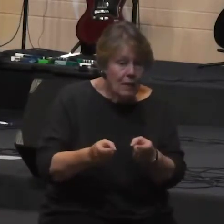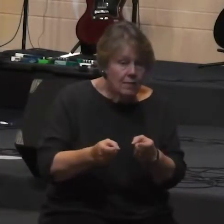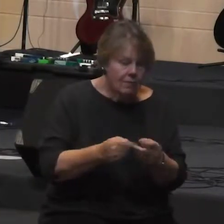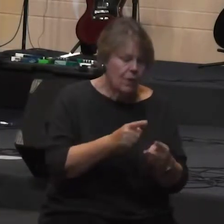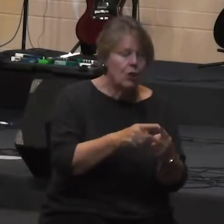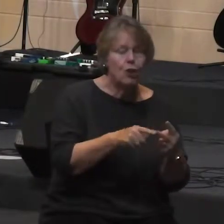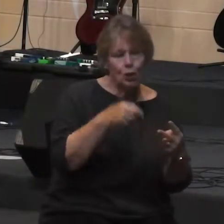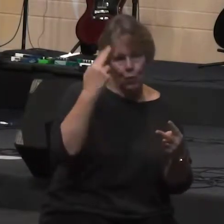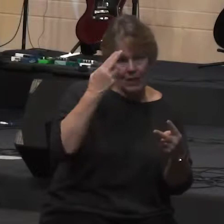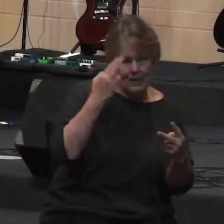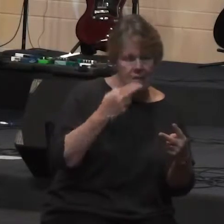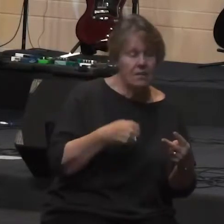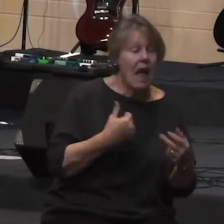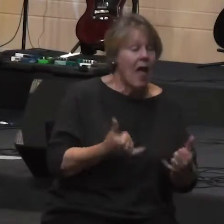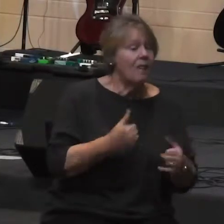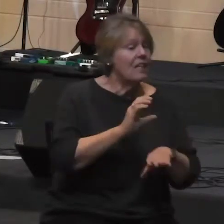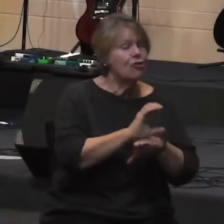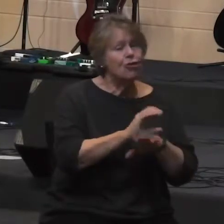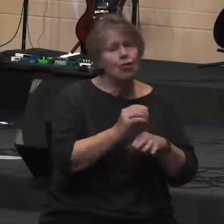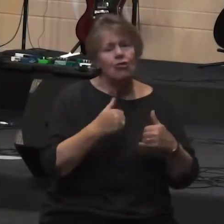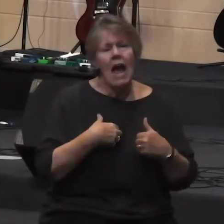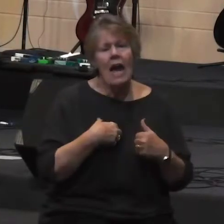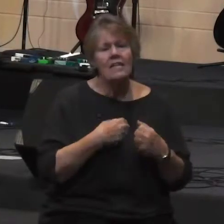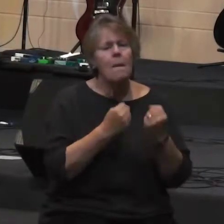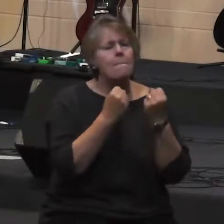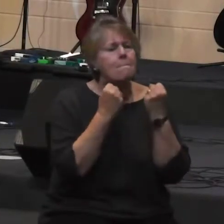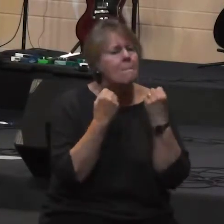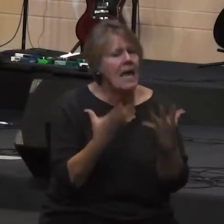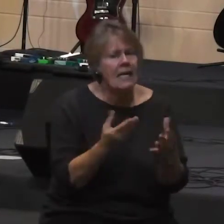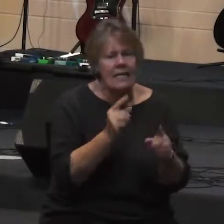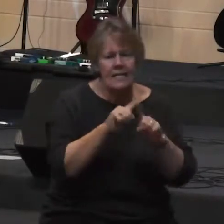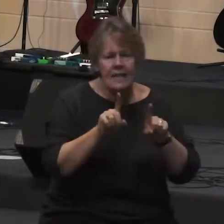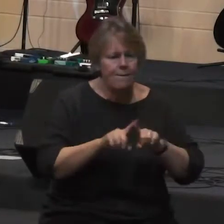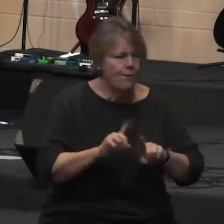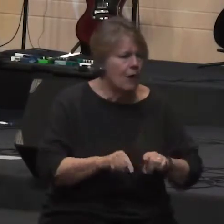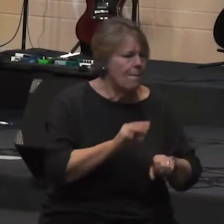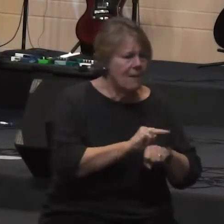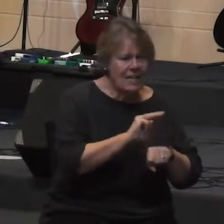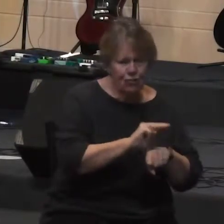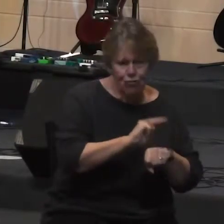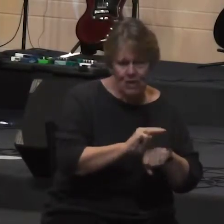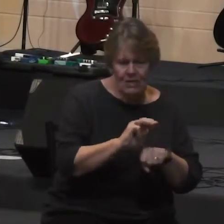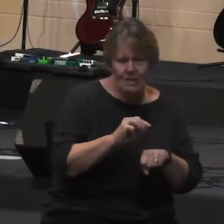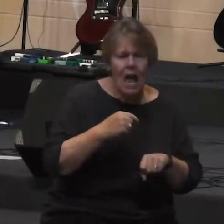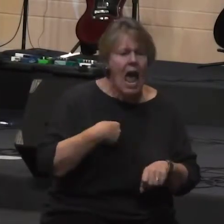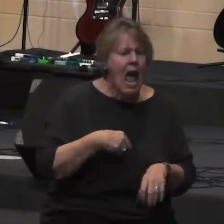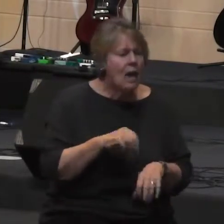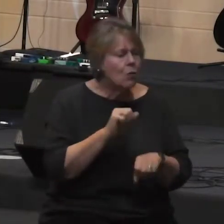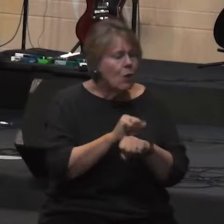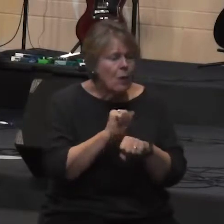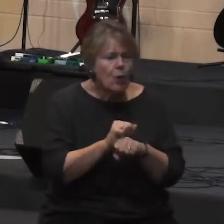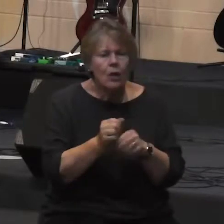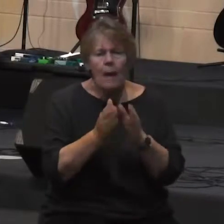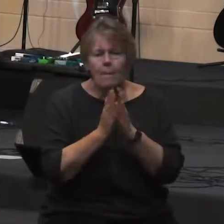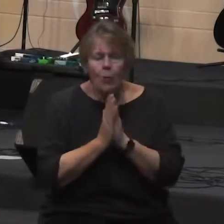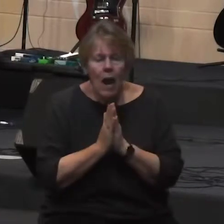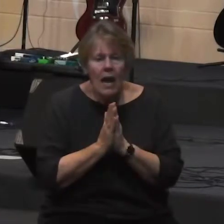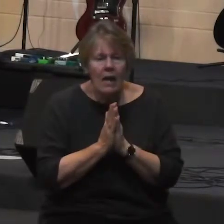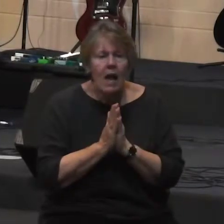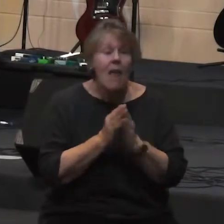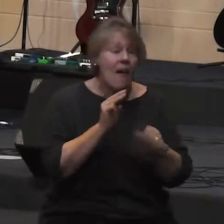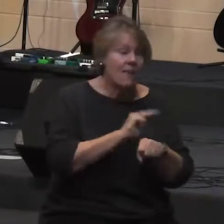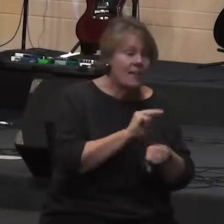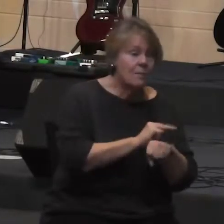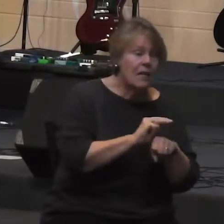of ministries that I hope and I pray and we work together to make sure a number of ministries focused on bringing the kingdom of